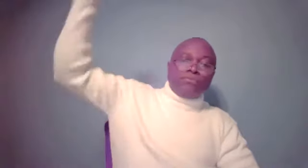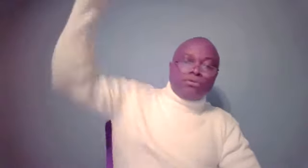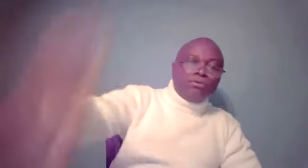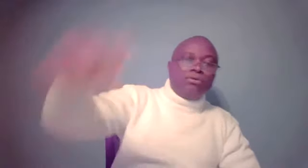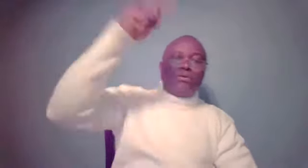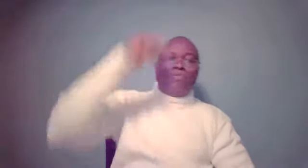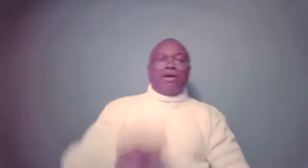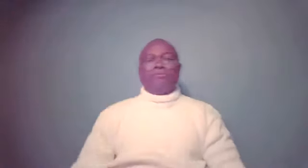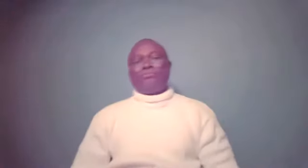Rebecca.